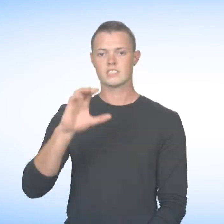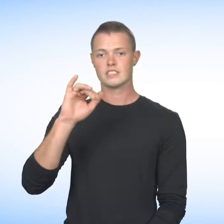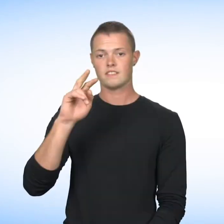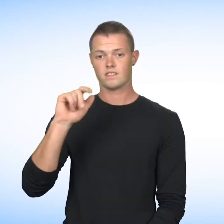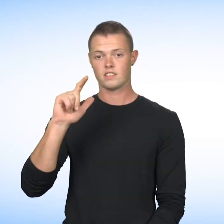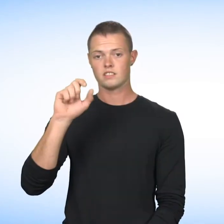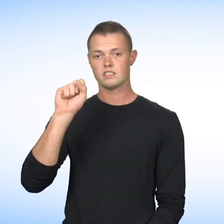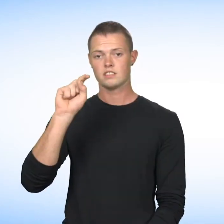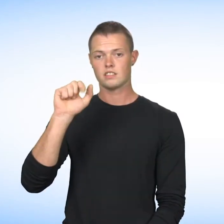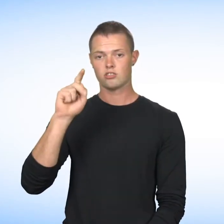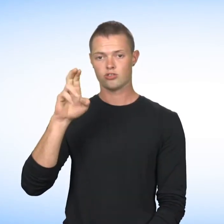Civil status